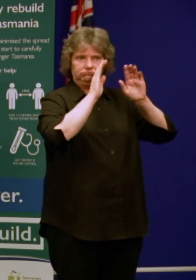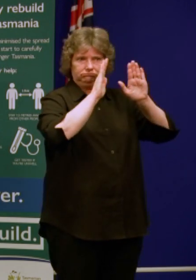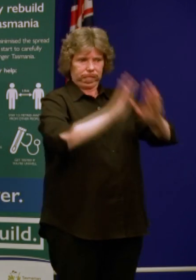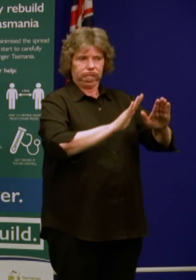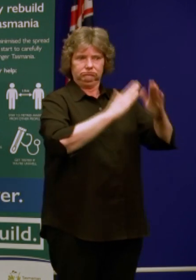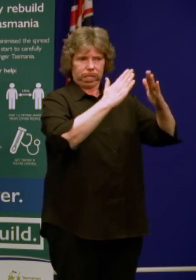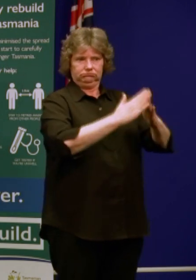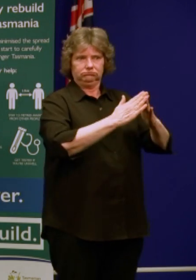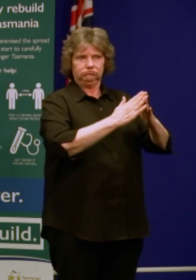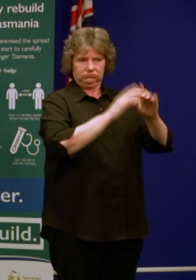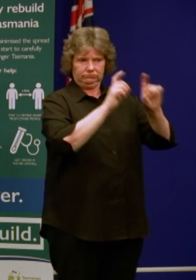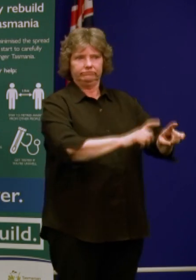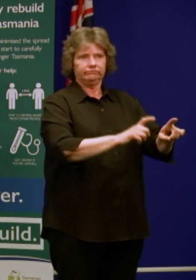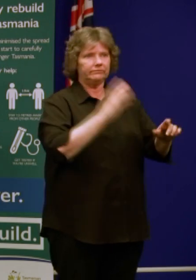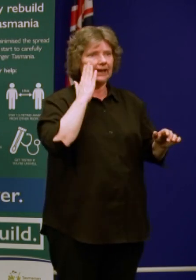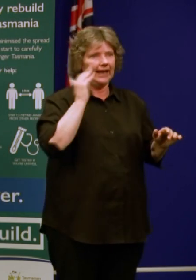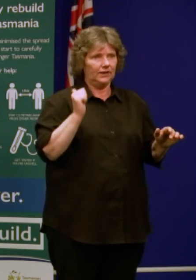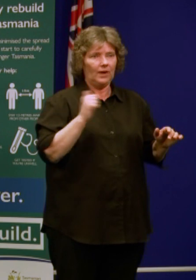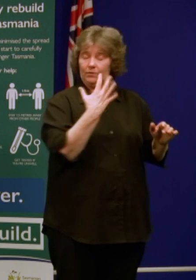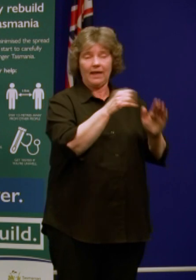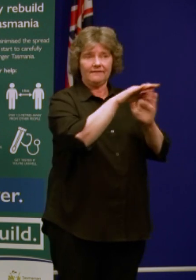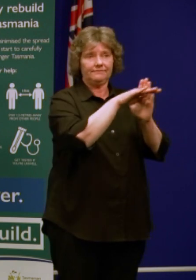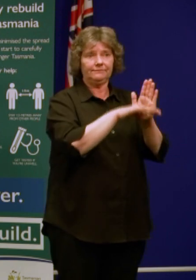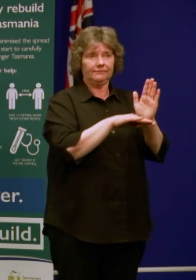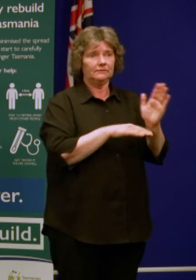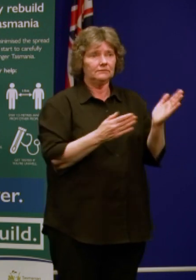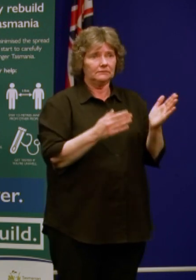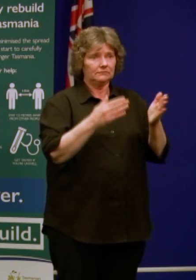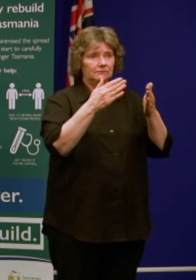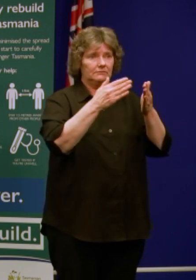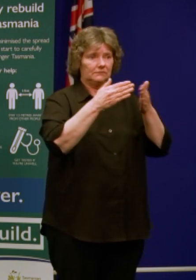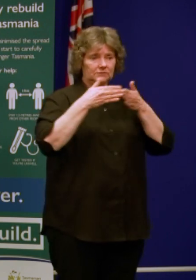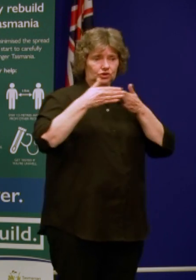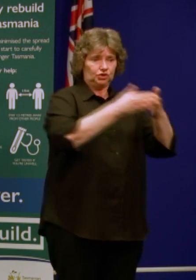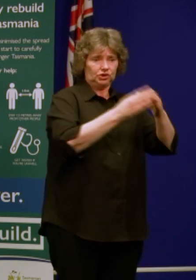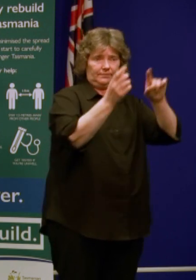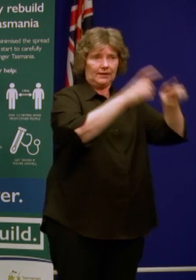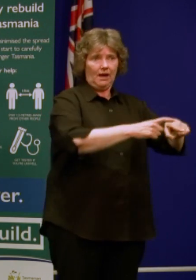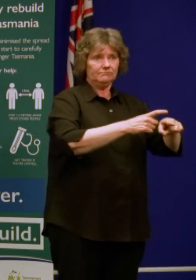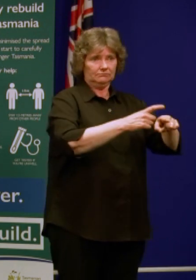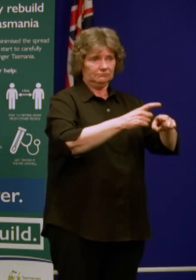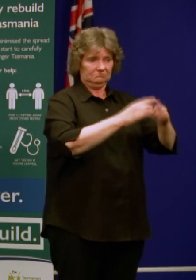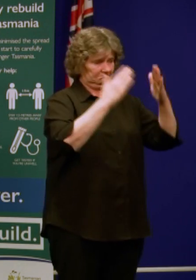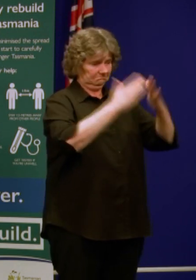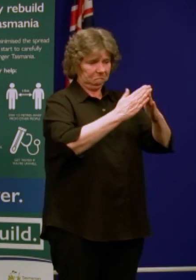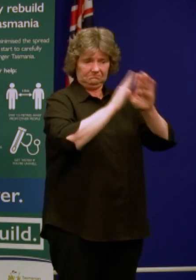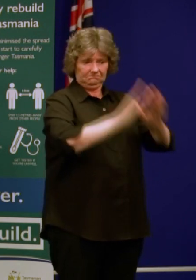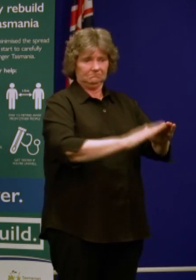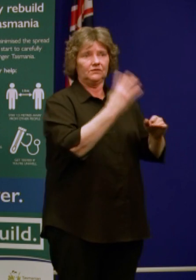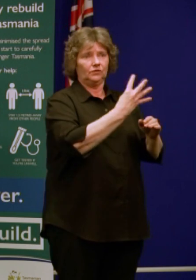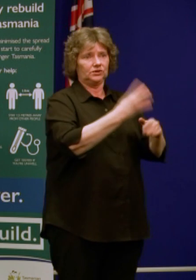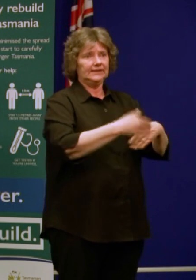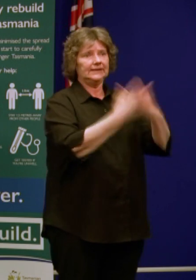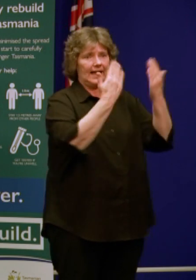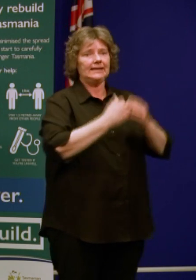Those rules are currently in place and remain in place. Obviously, if